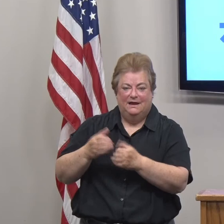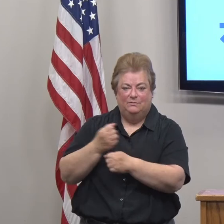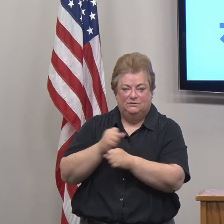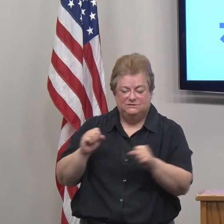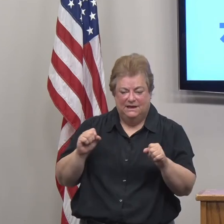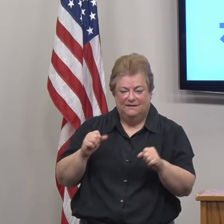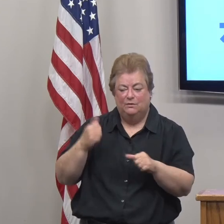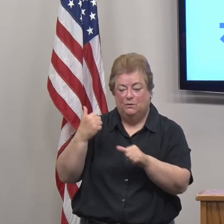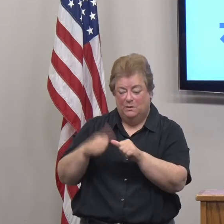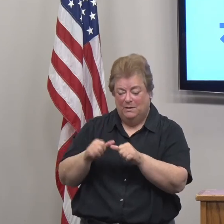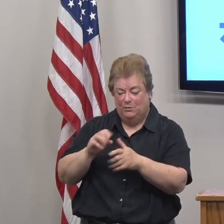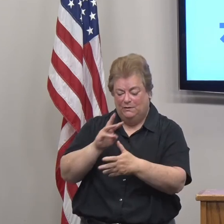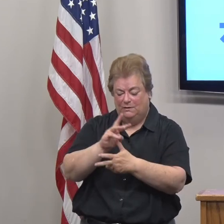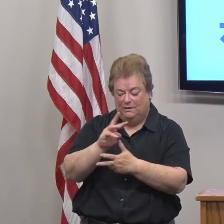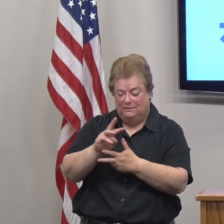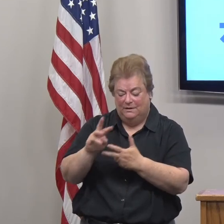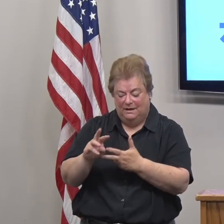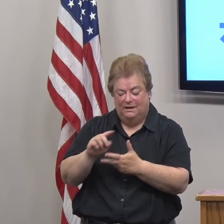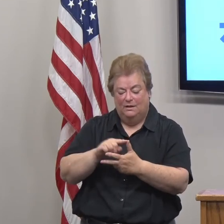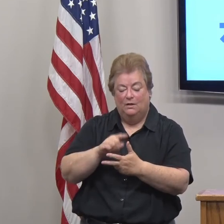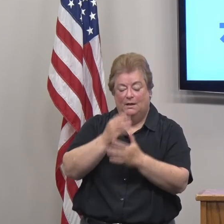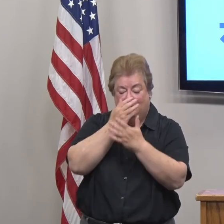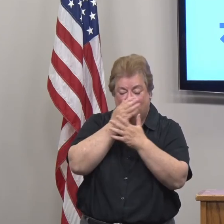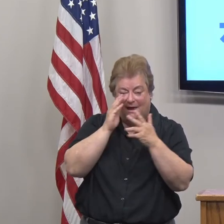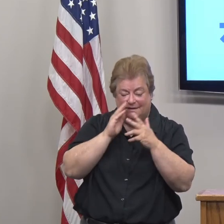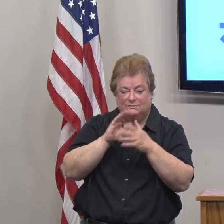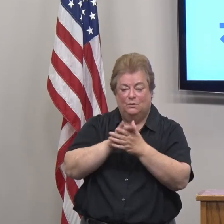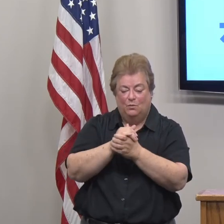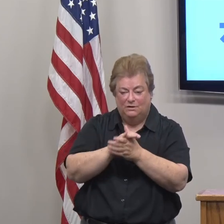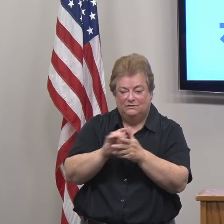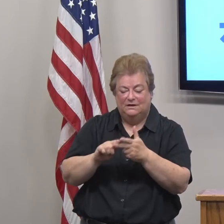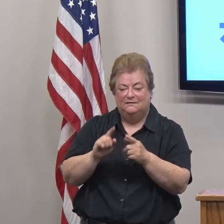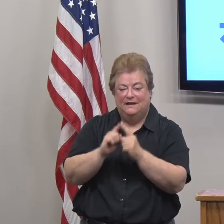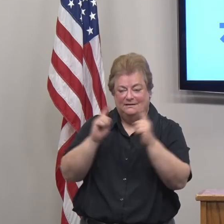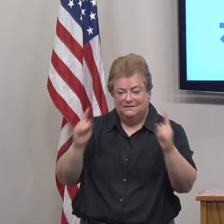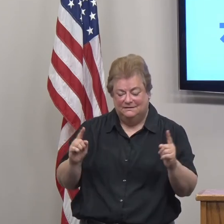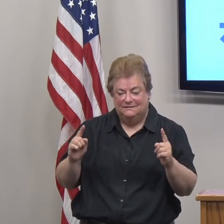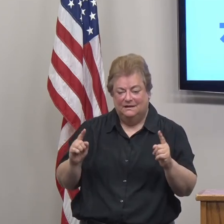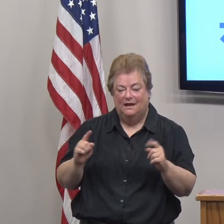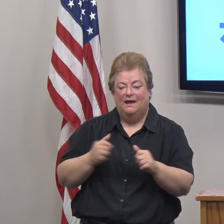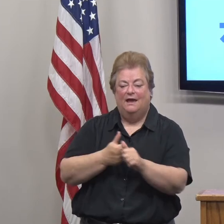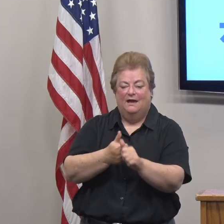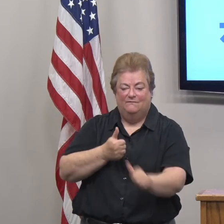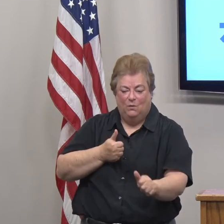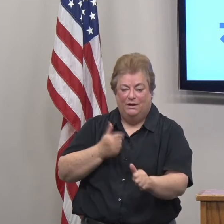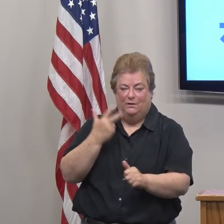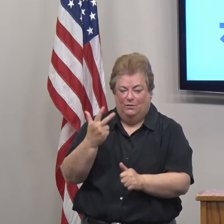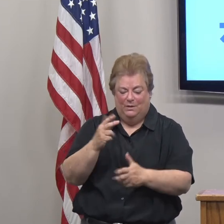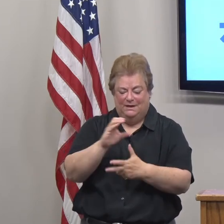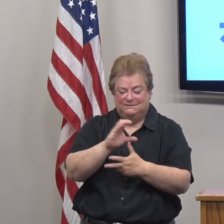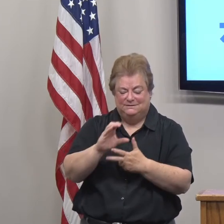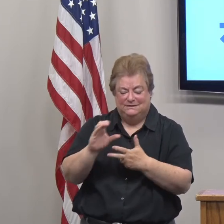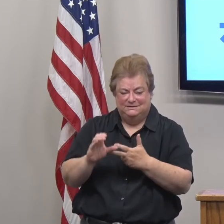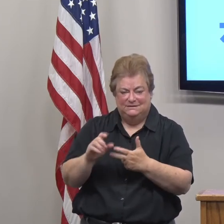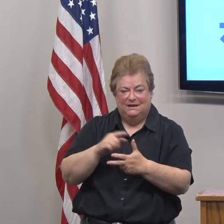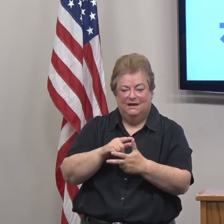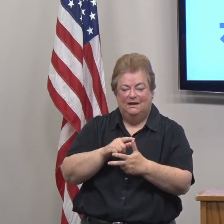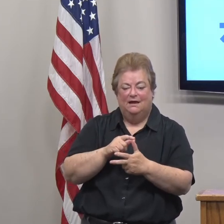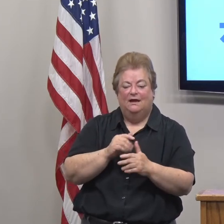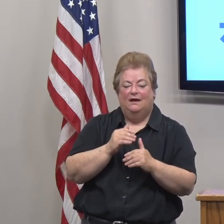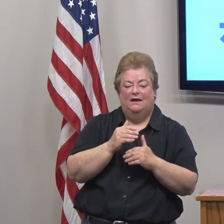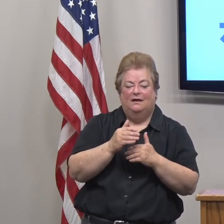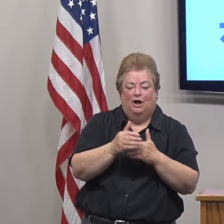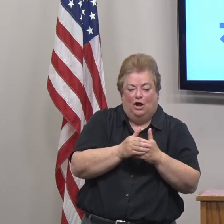remember those three W's wear a mask wash your hands watch your distance and avoid the three C's avoid close